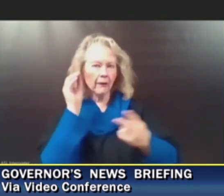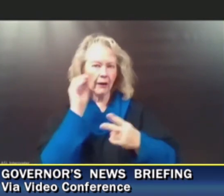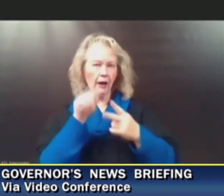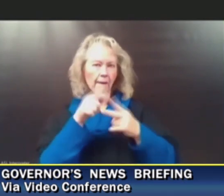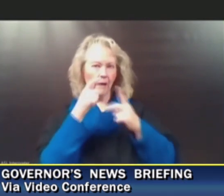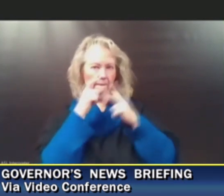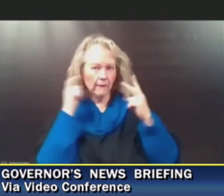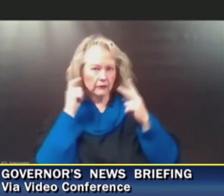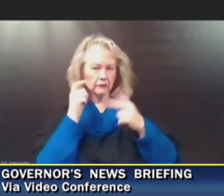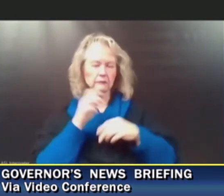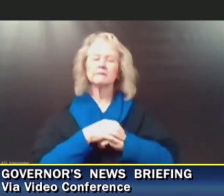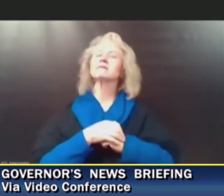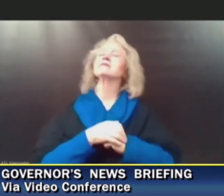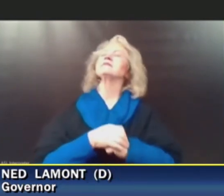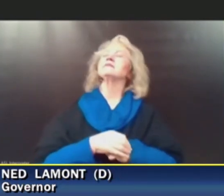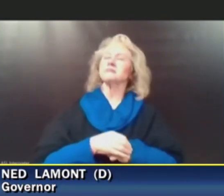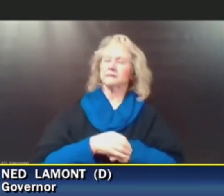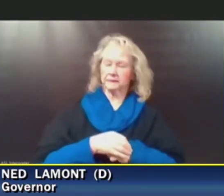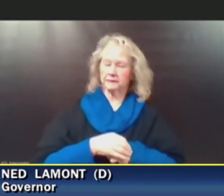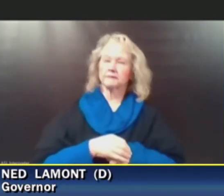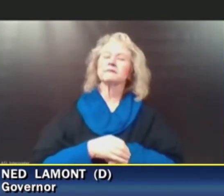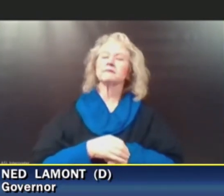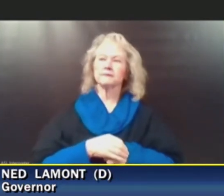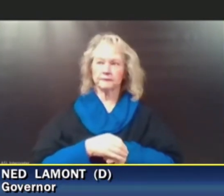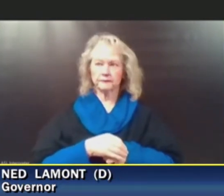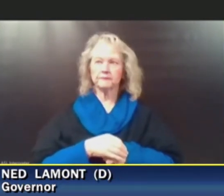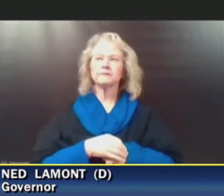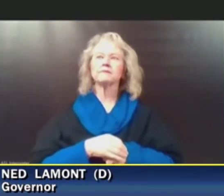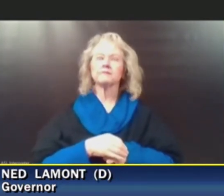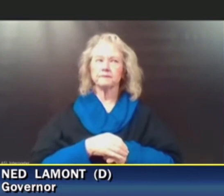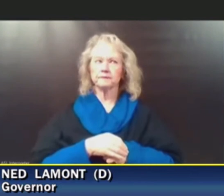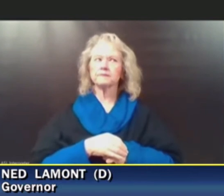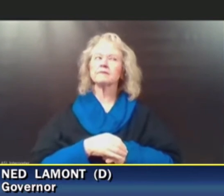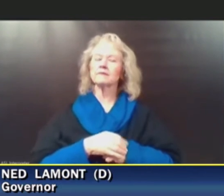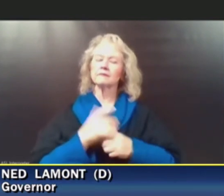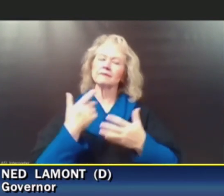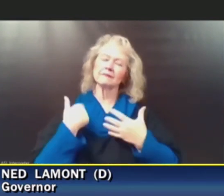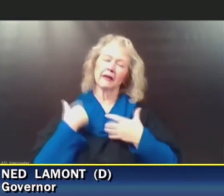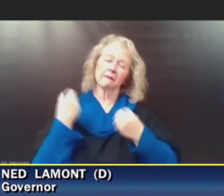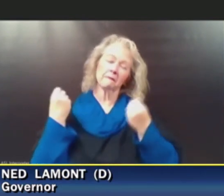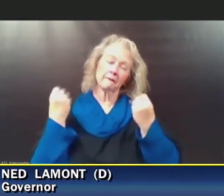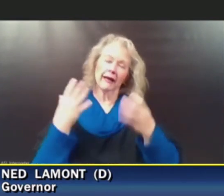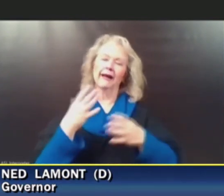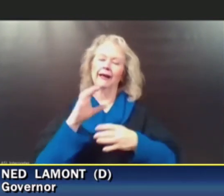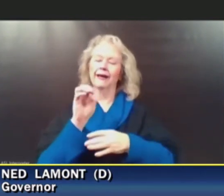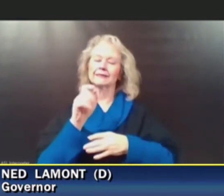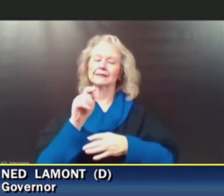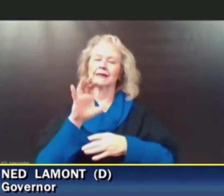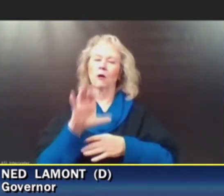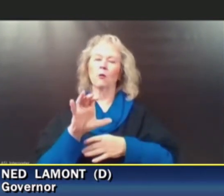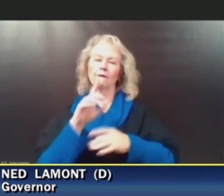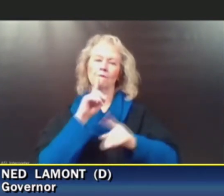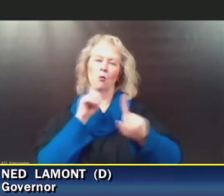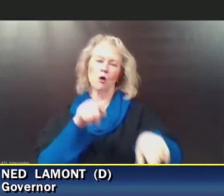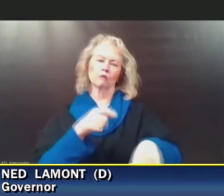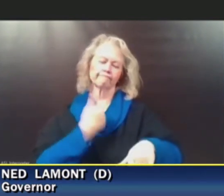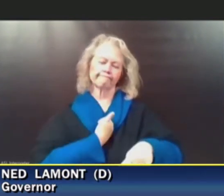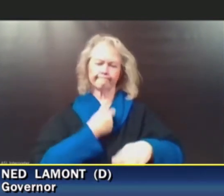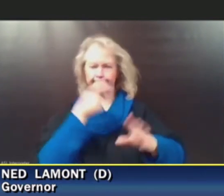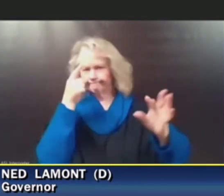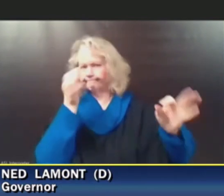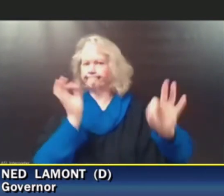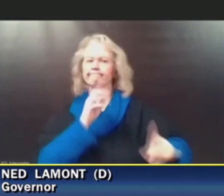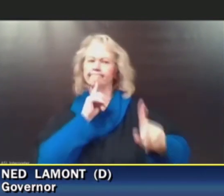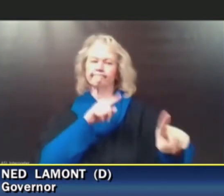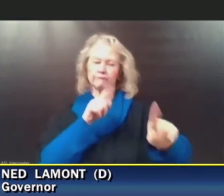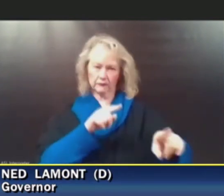Yeah, Mike, we've, we had a lot of executive orders. Now we're down to 11. Those 11, as I said, as regards